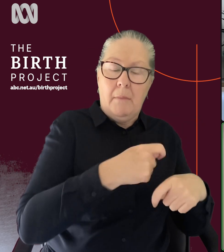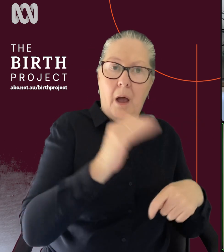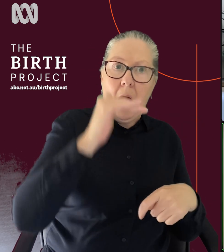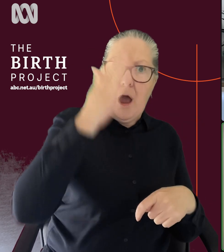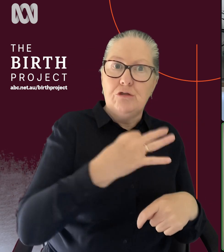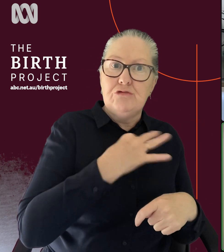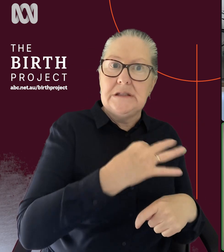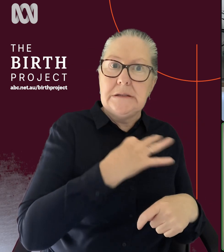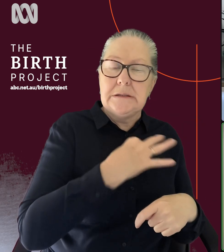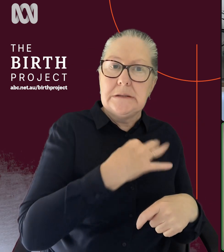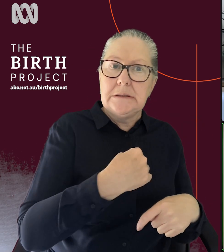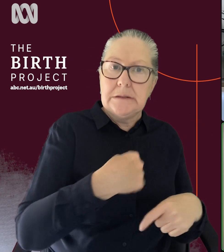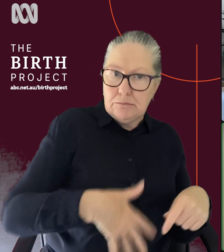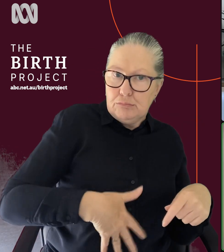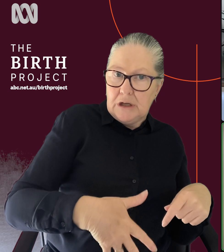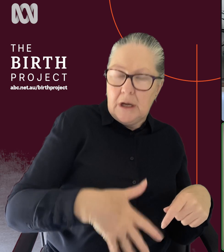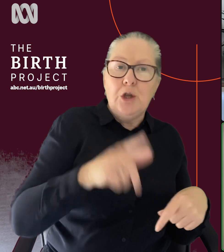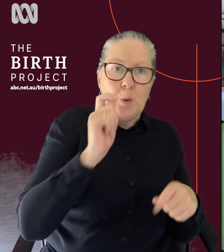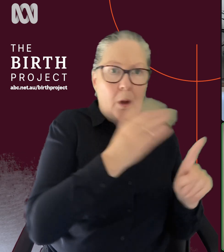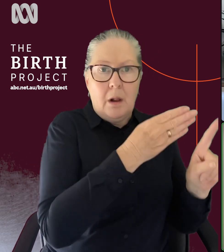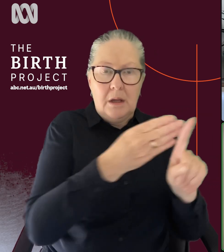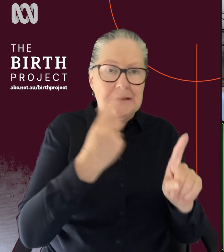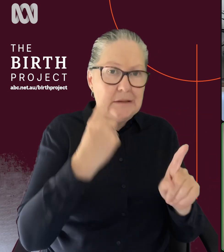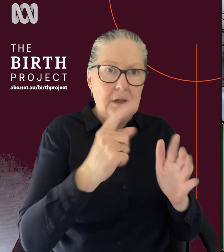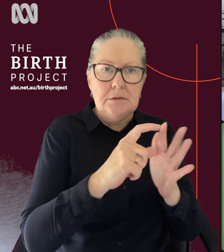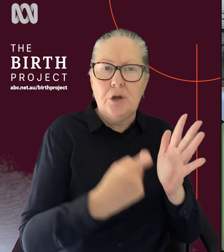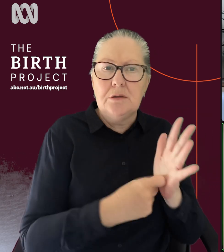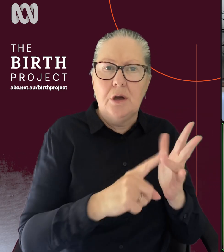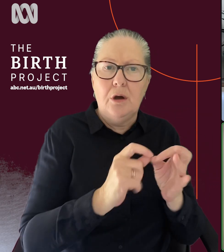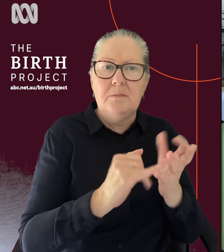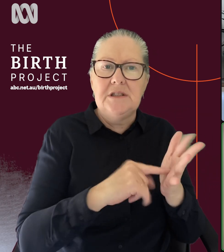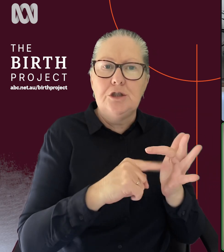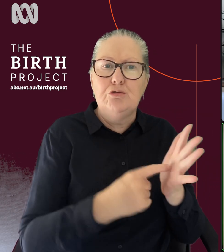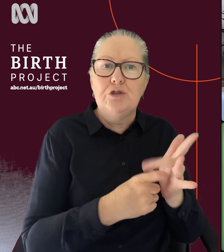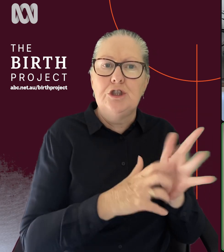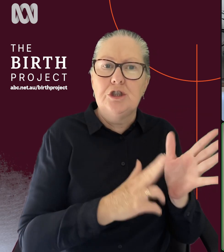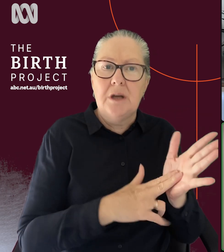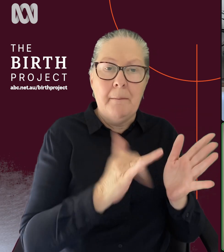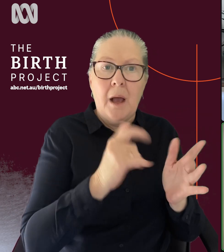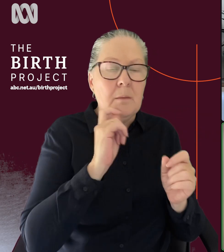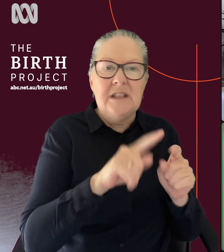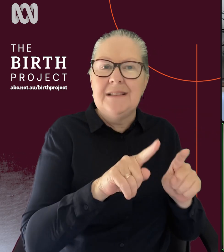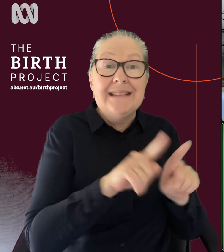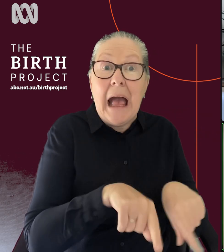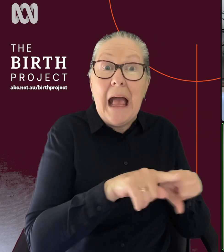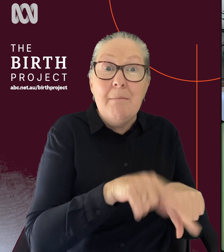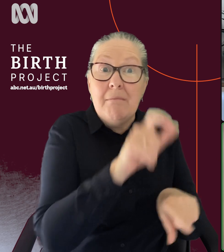then you will move into seeing an obstetrician. But that obstetrician is likely to be a different obstetrician at each time. And then